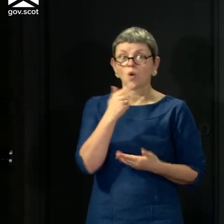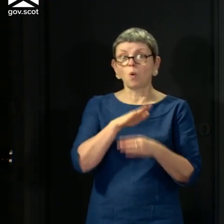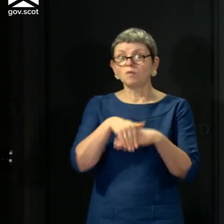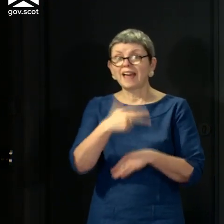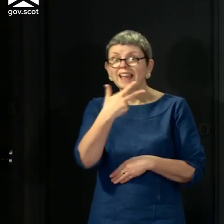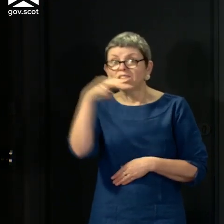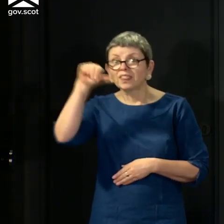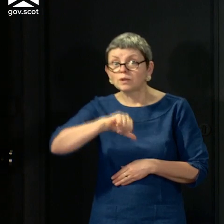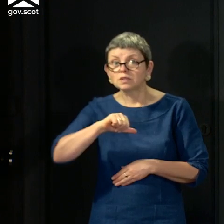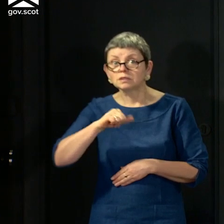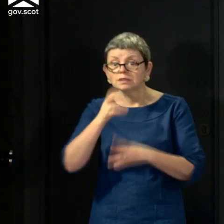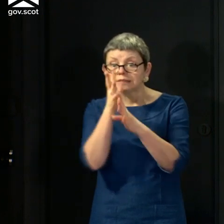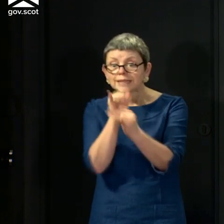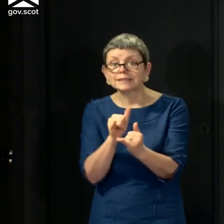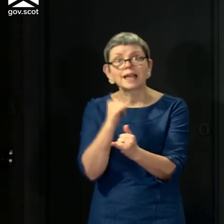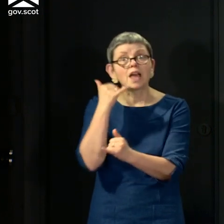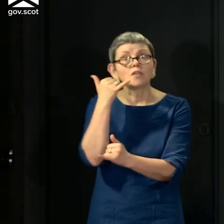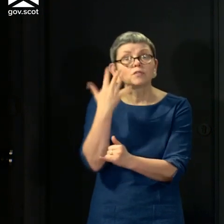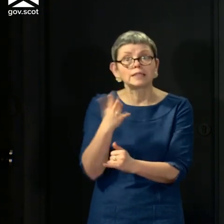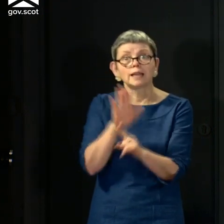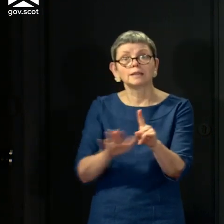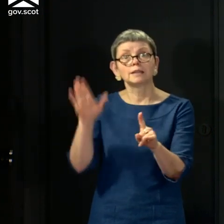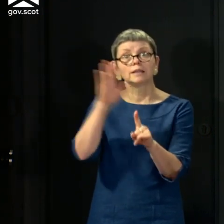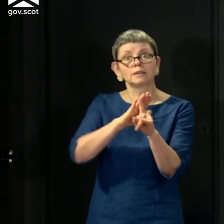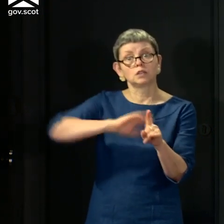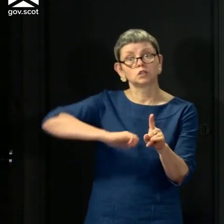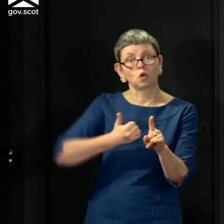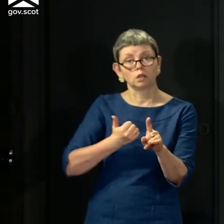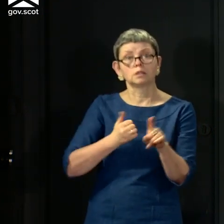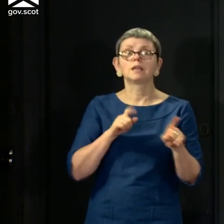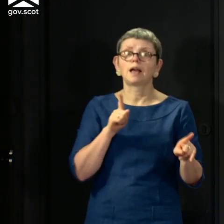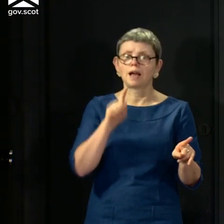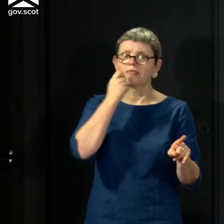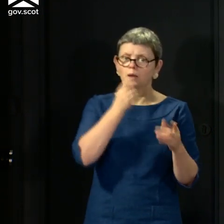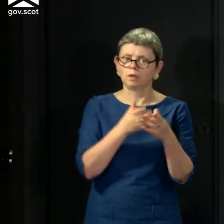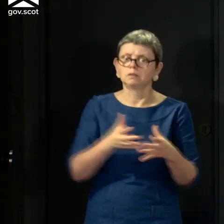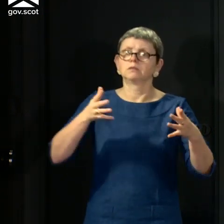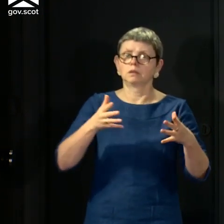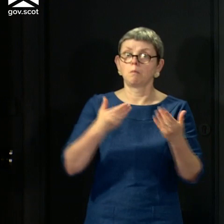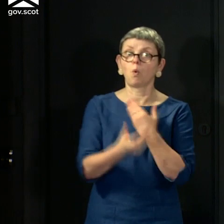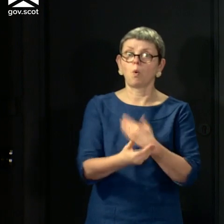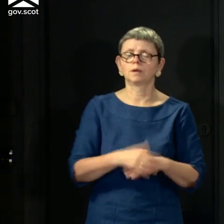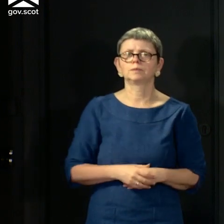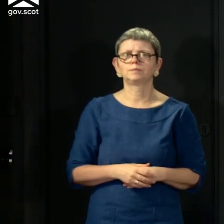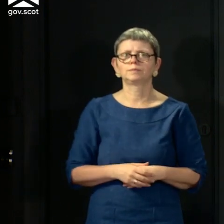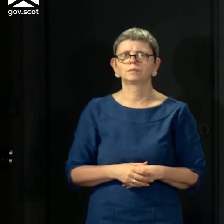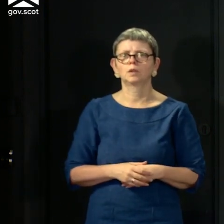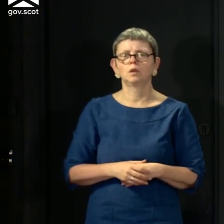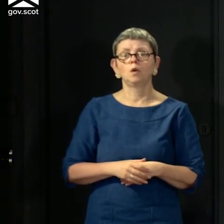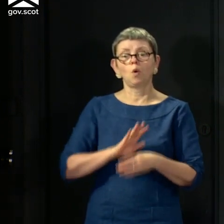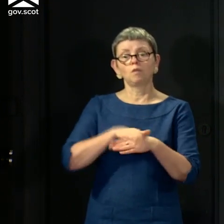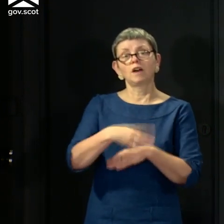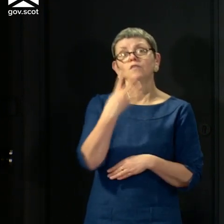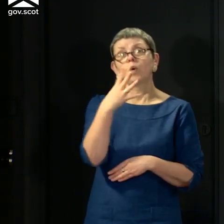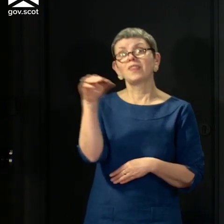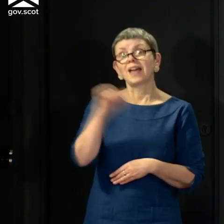and as I've set out through further NHS work, that will expand further in the week ahead. Over 4,000 tests were carried out yesterday,